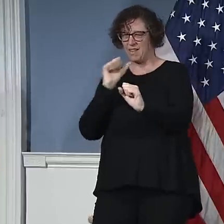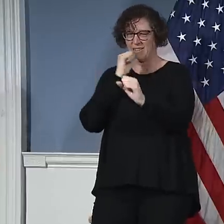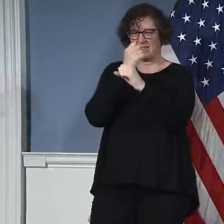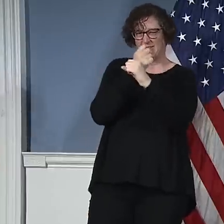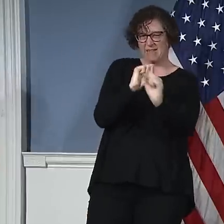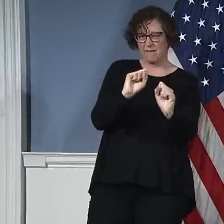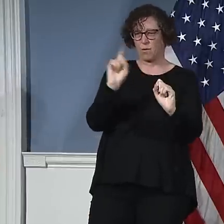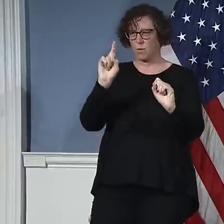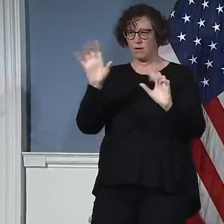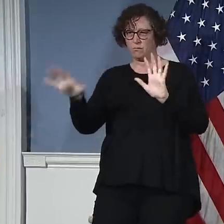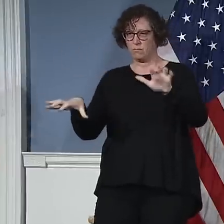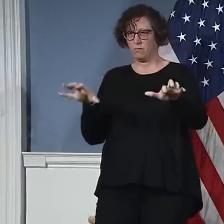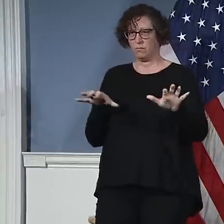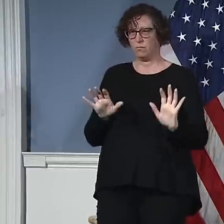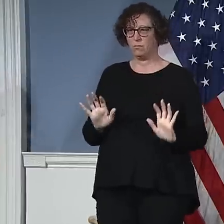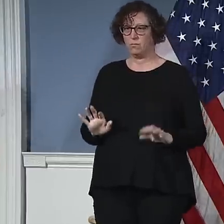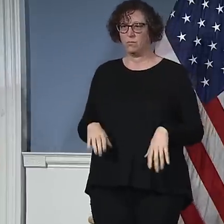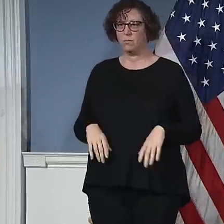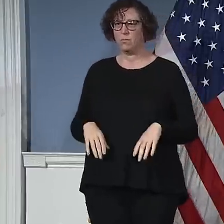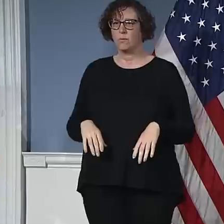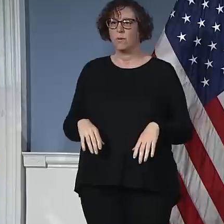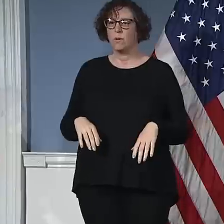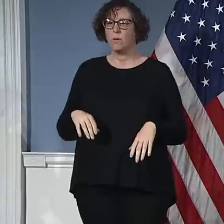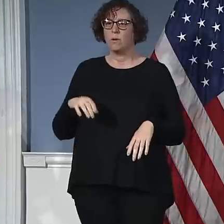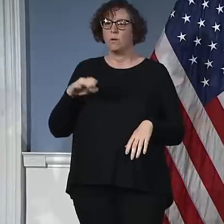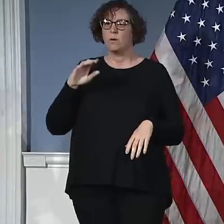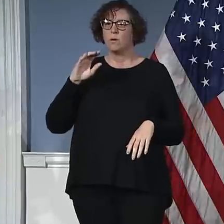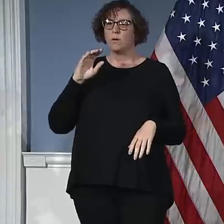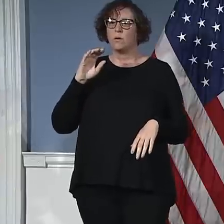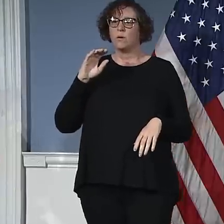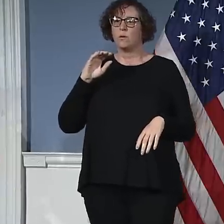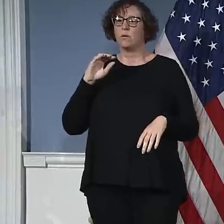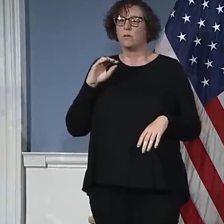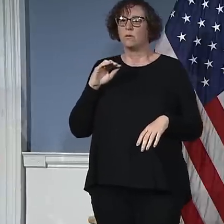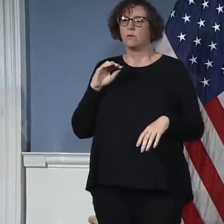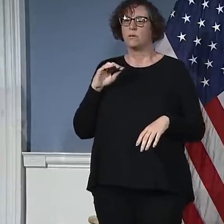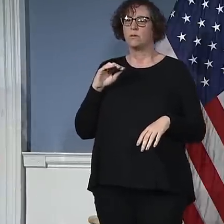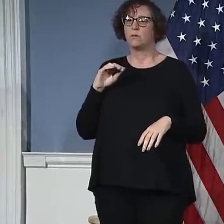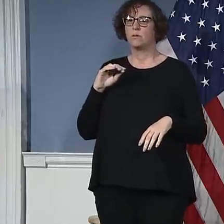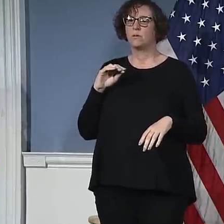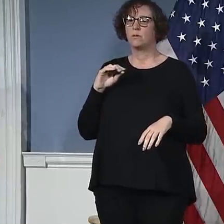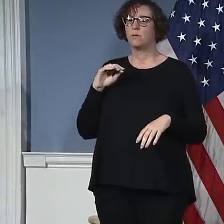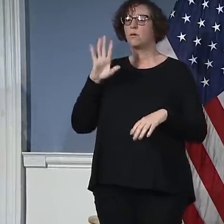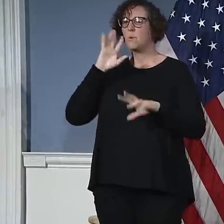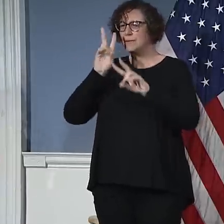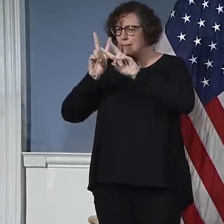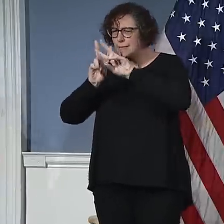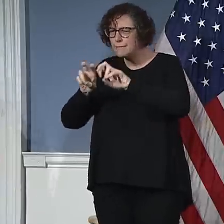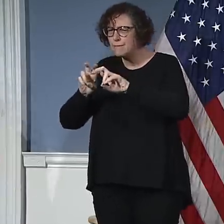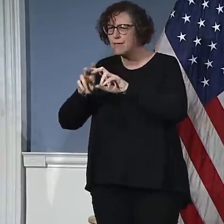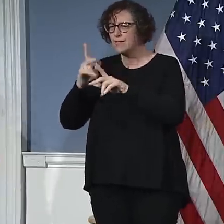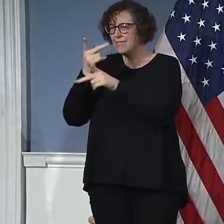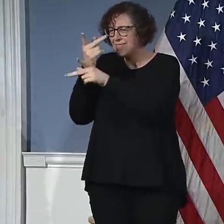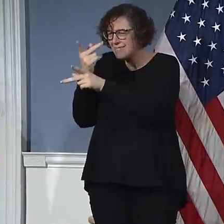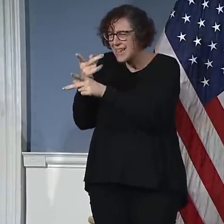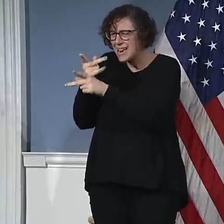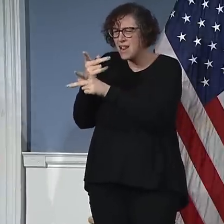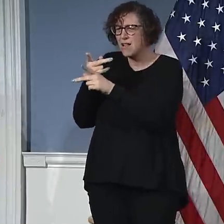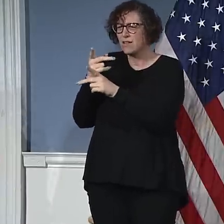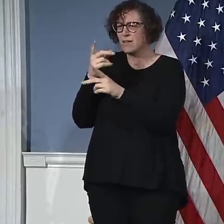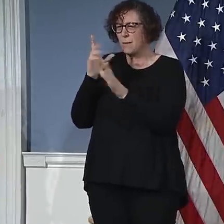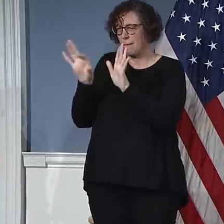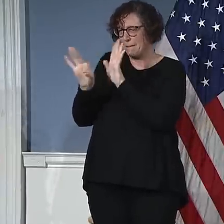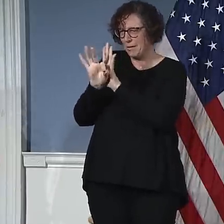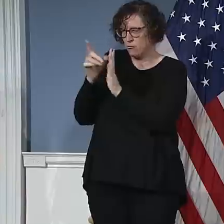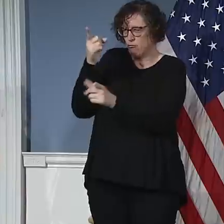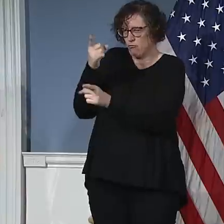So the streets will be selected for where they'll have an impact, obviously, where people do need that. They need space